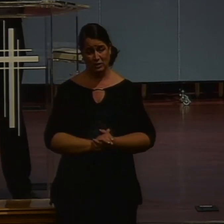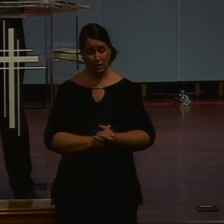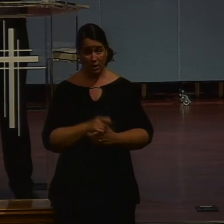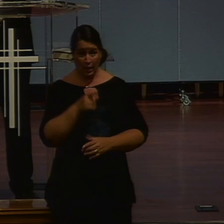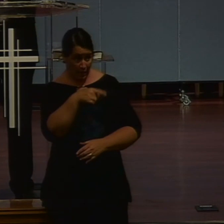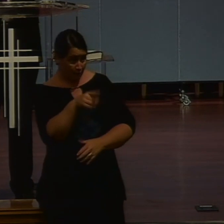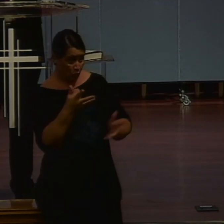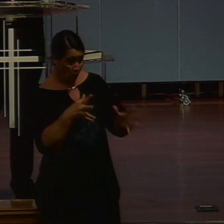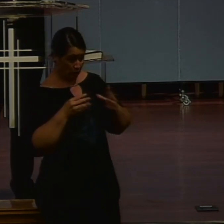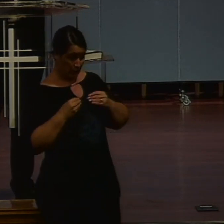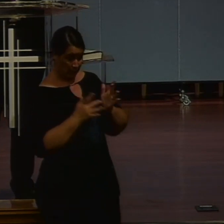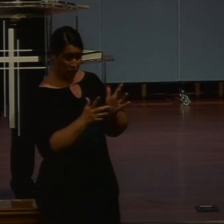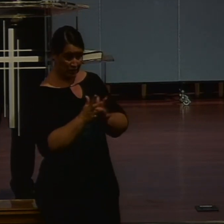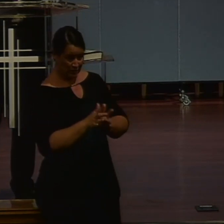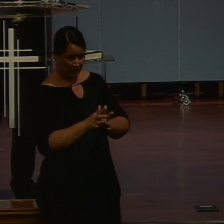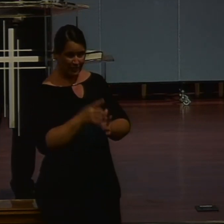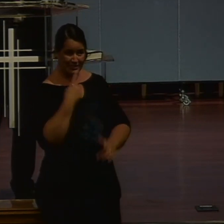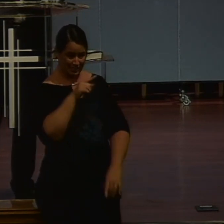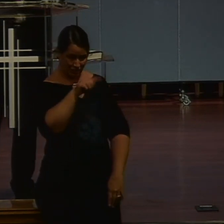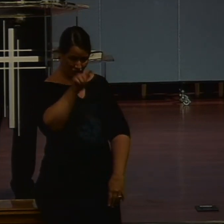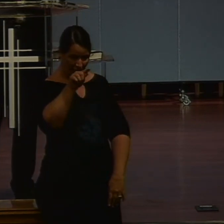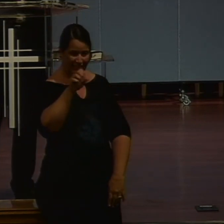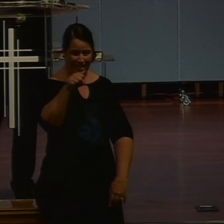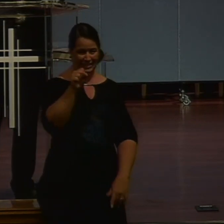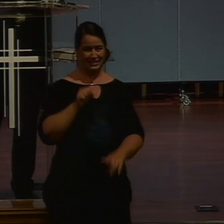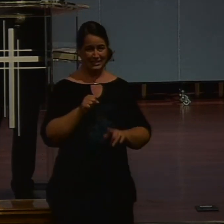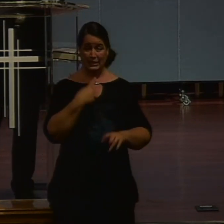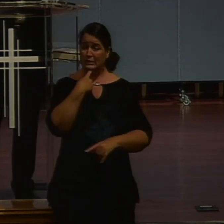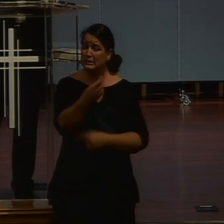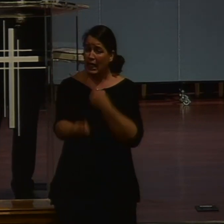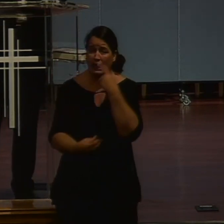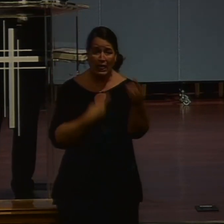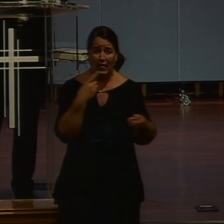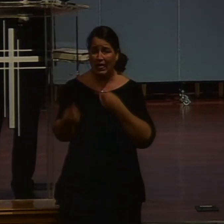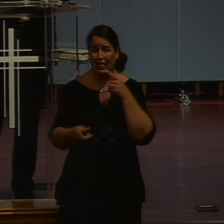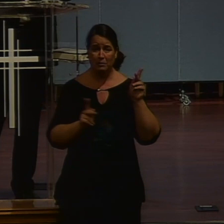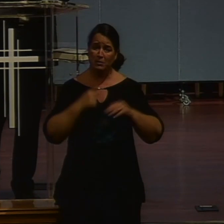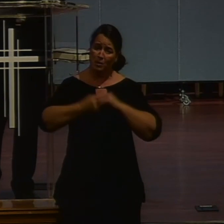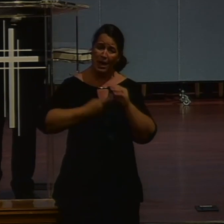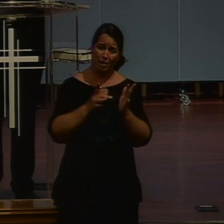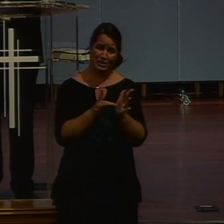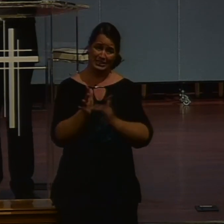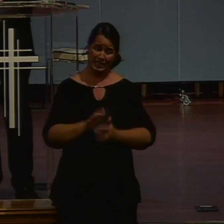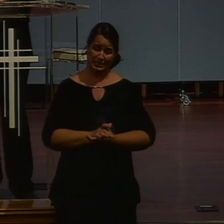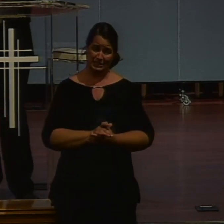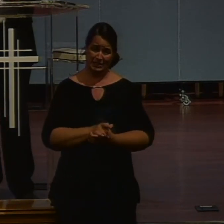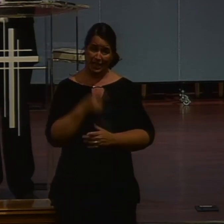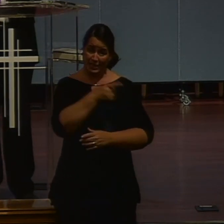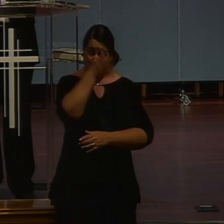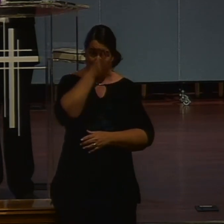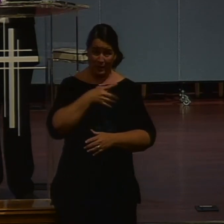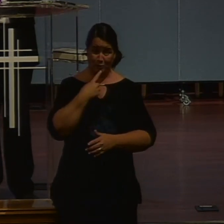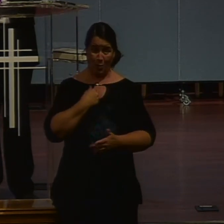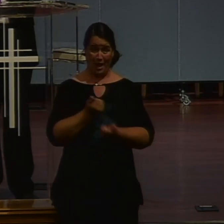Will you like the woman. Begin telling people of a man. Who told you all things. A man who revealed. I